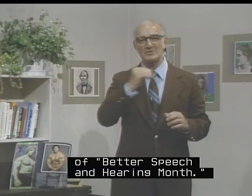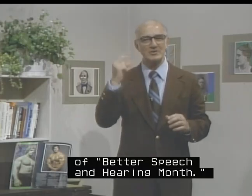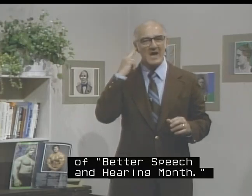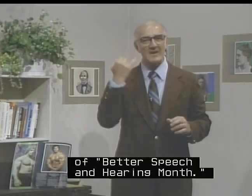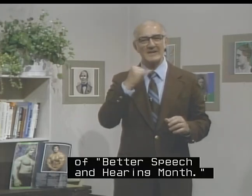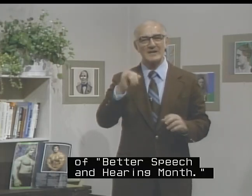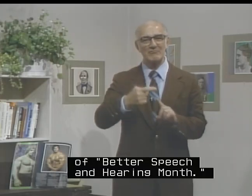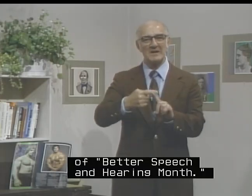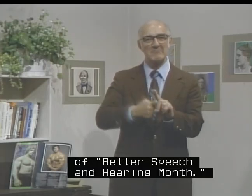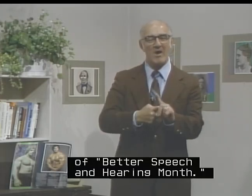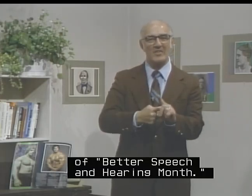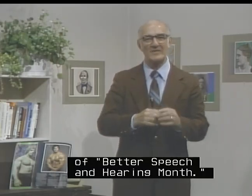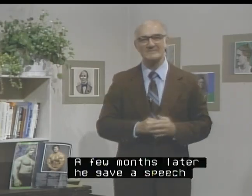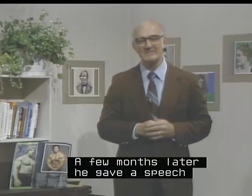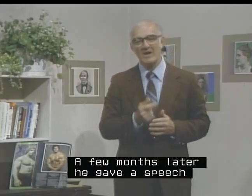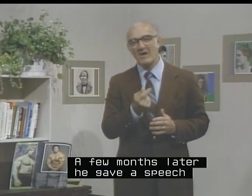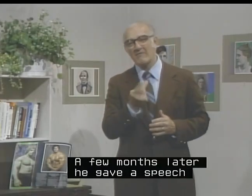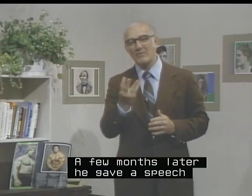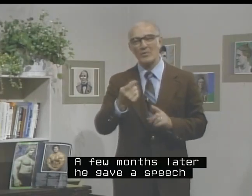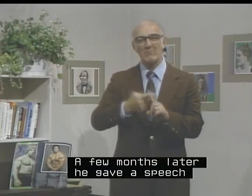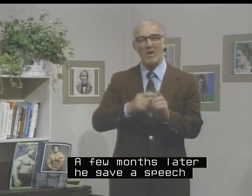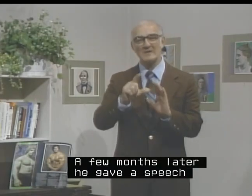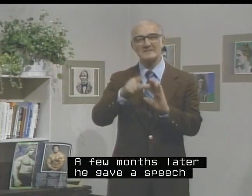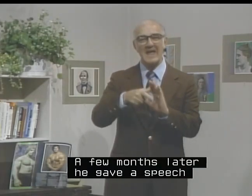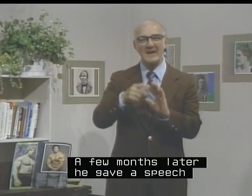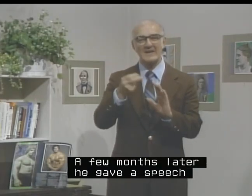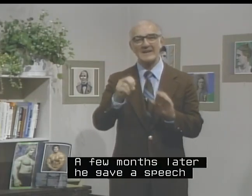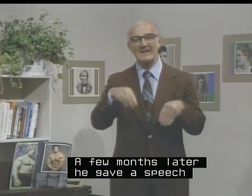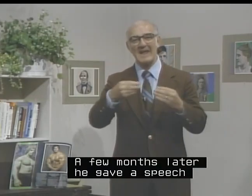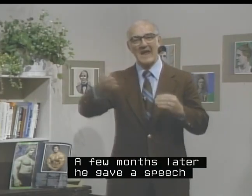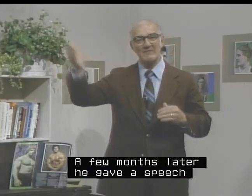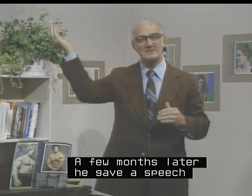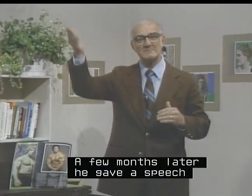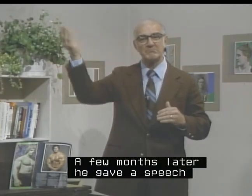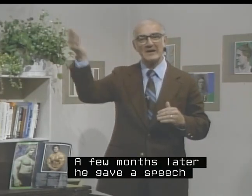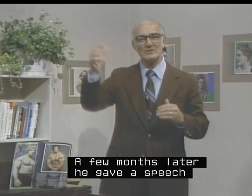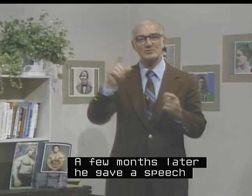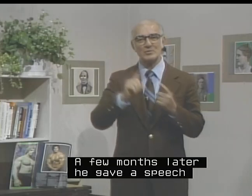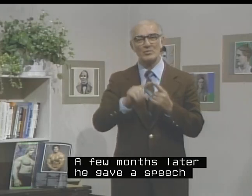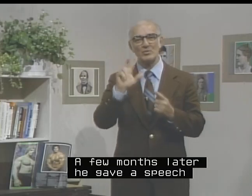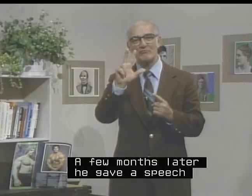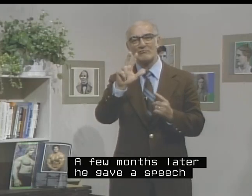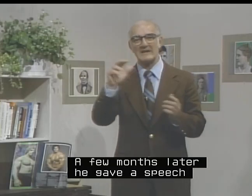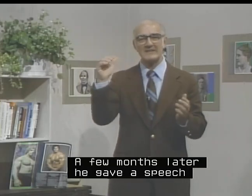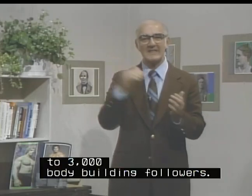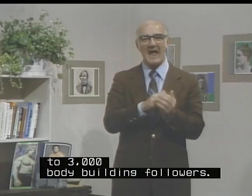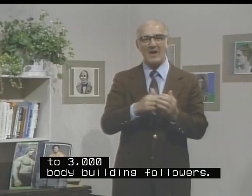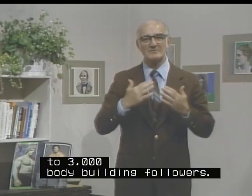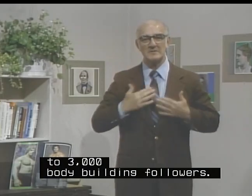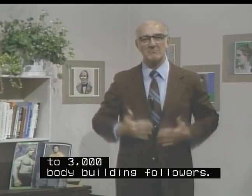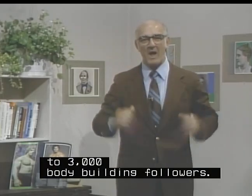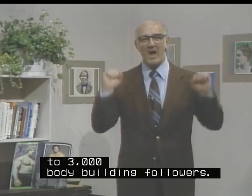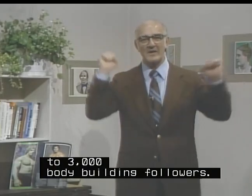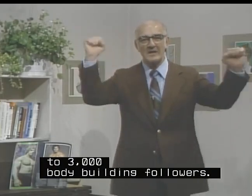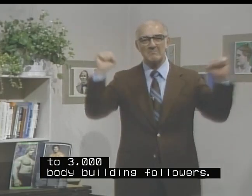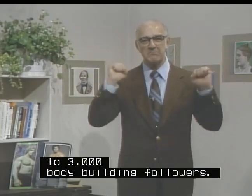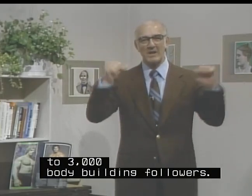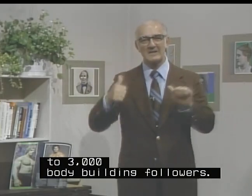and hearing month. A few months later, he gave a speech to 3,000 bodybuilding